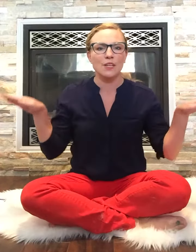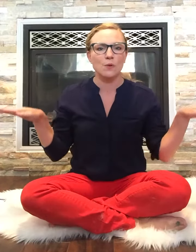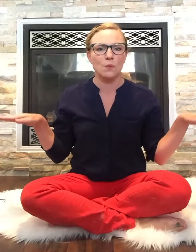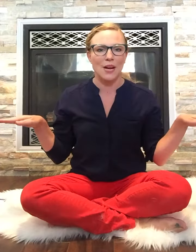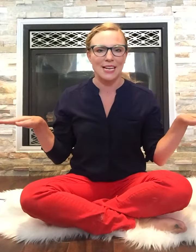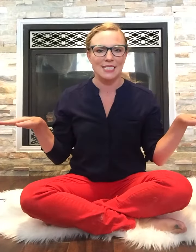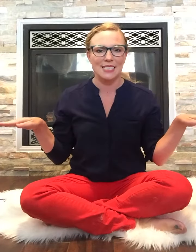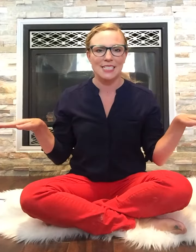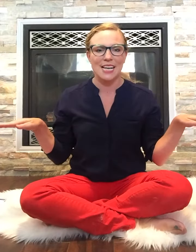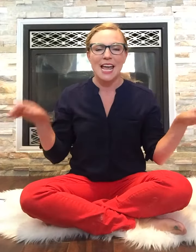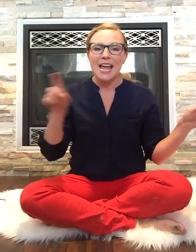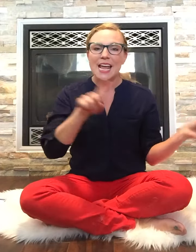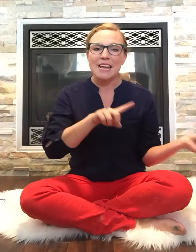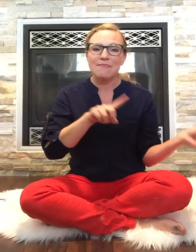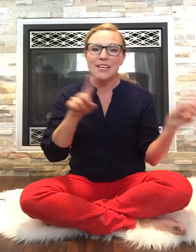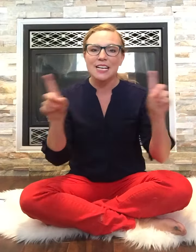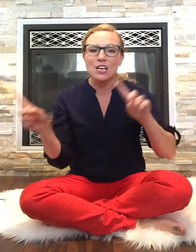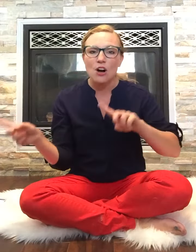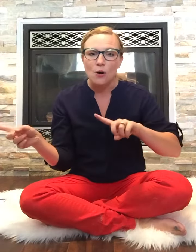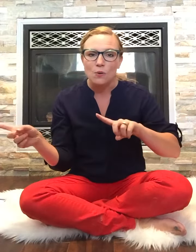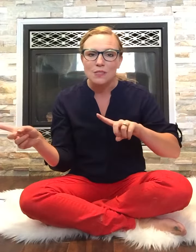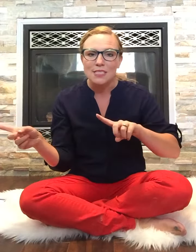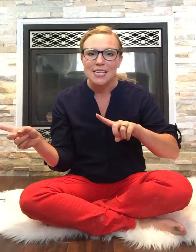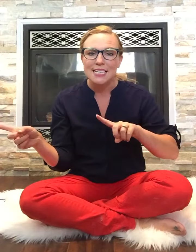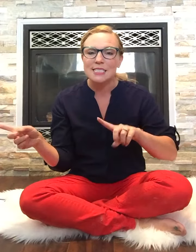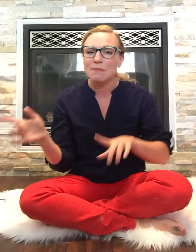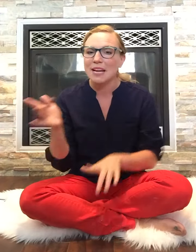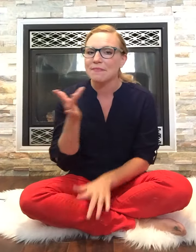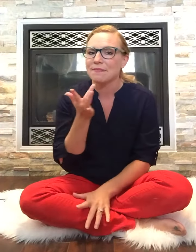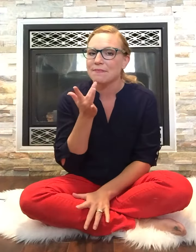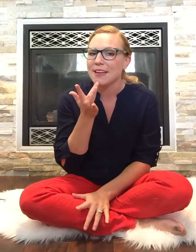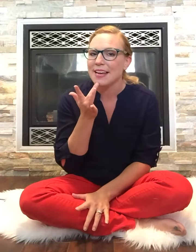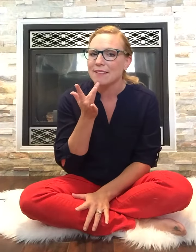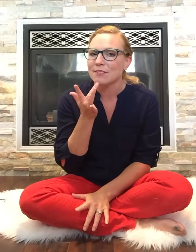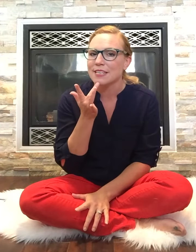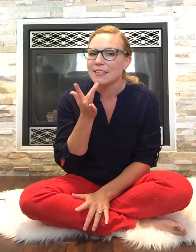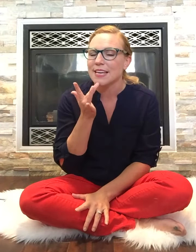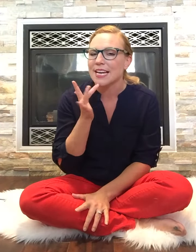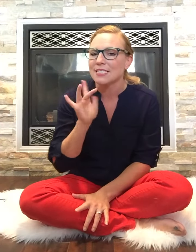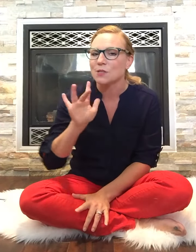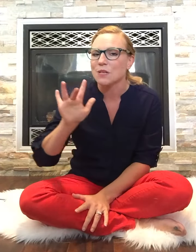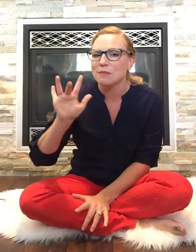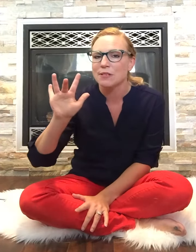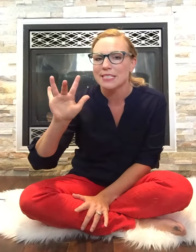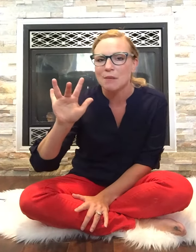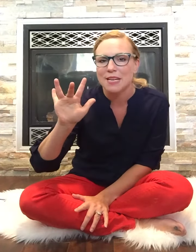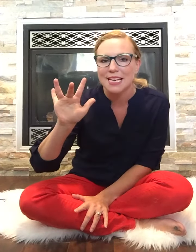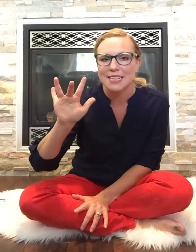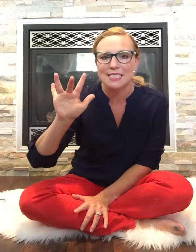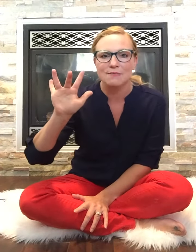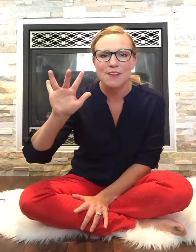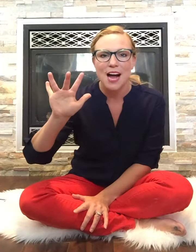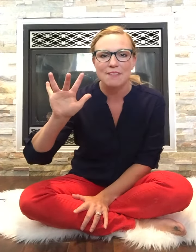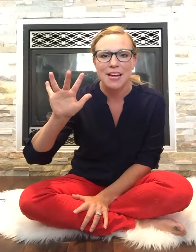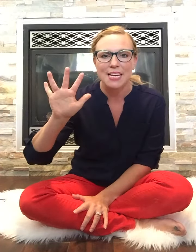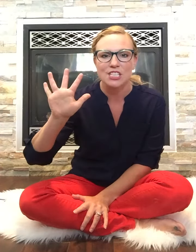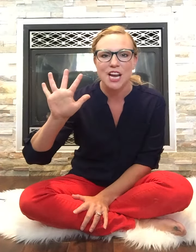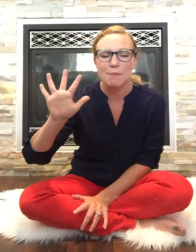wings if it goes it's my favorite thing so what I'm doing is I'm making this five handshape